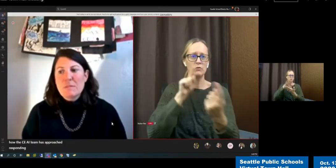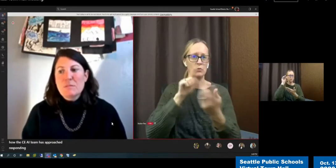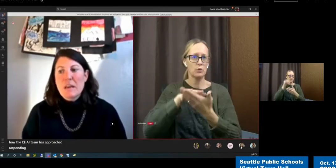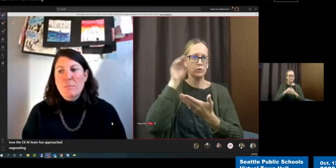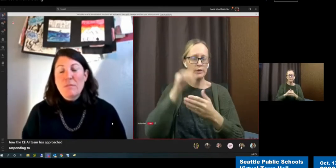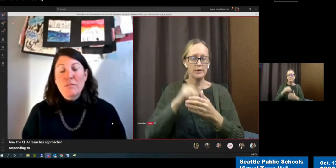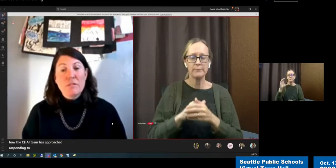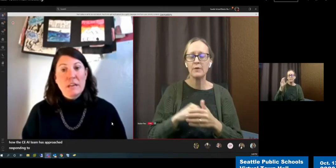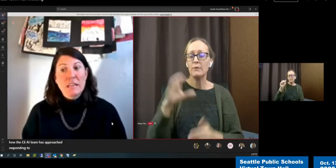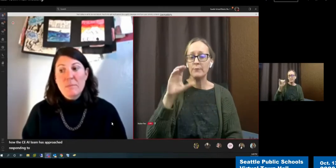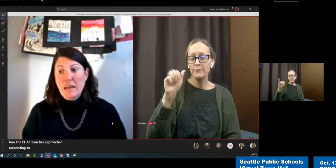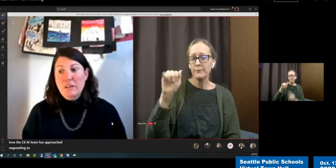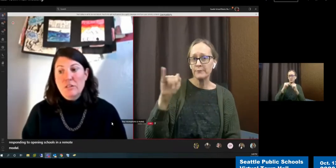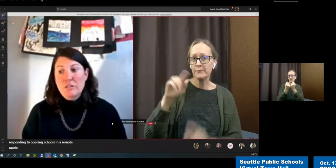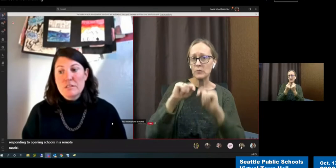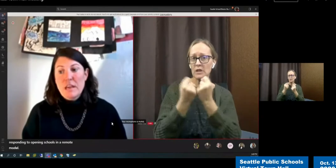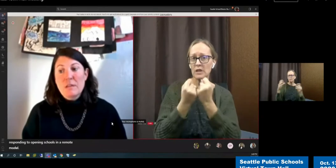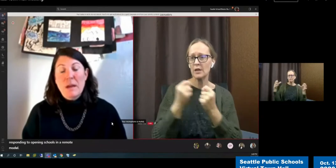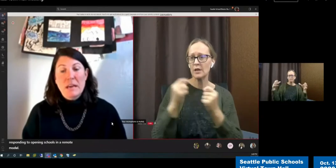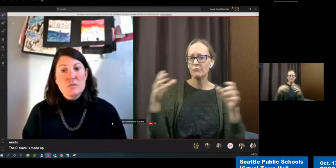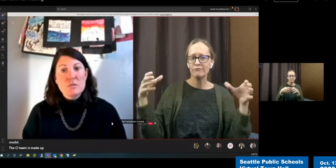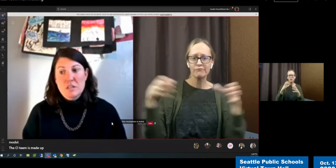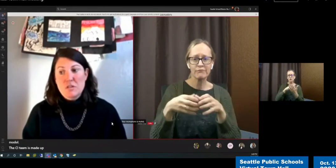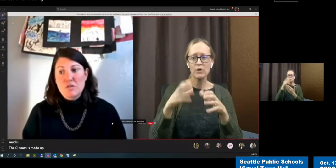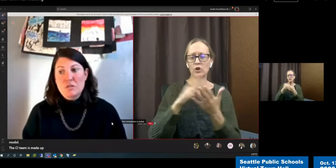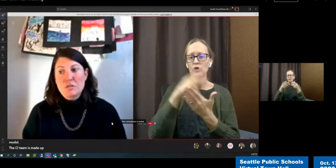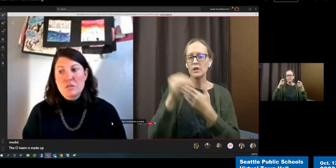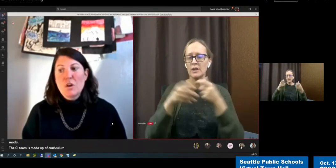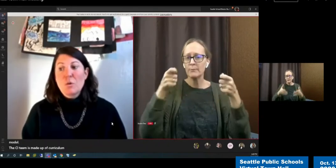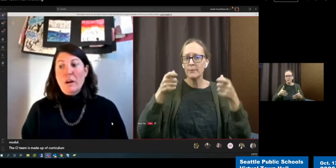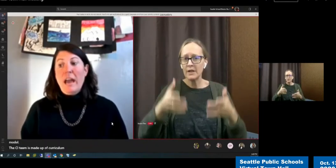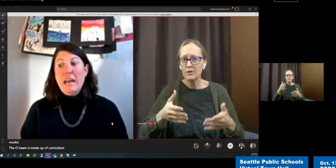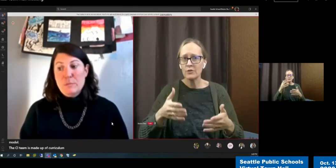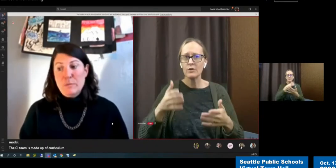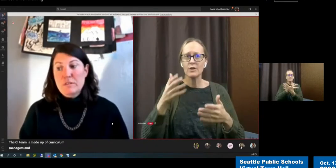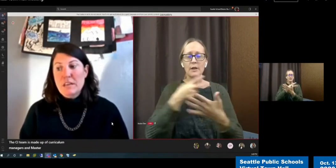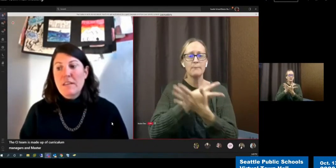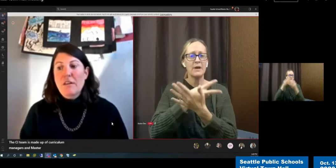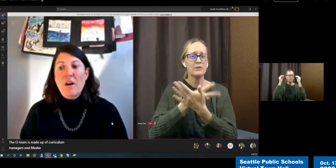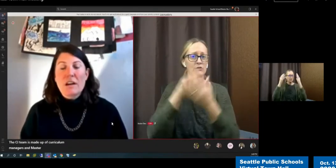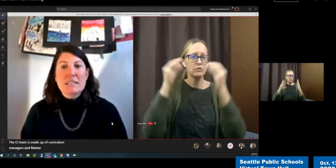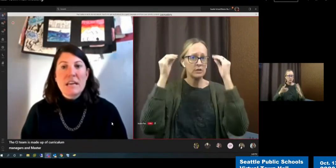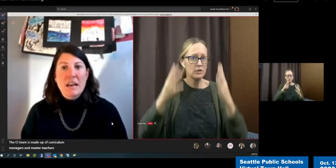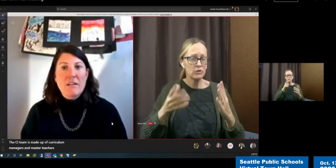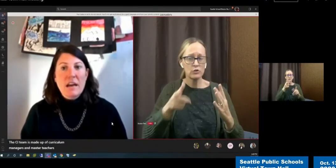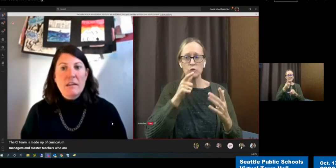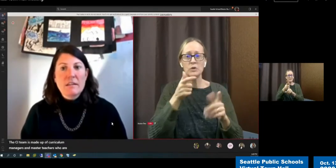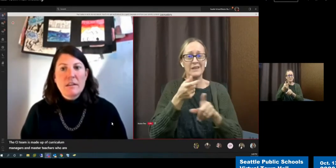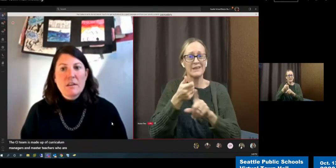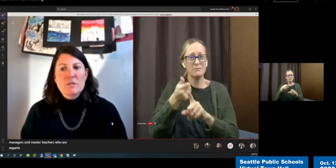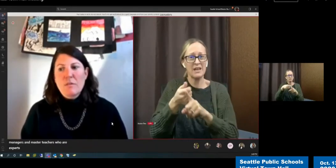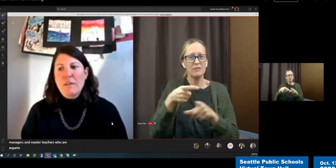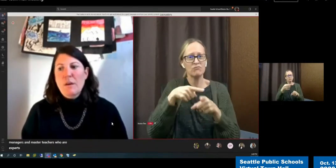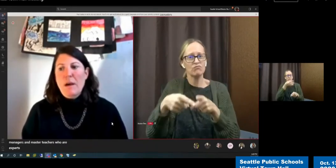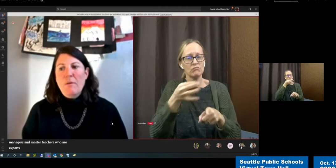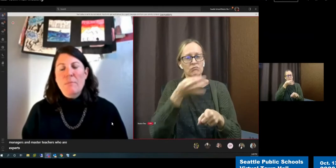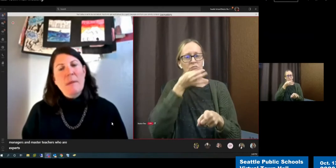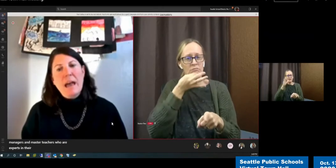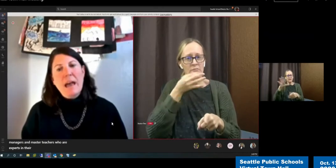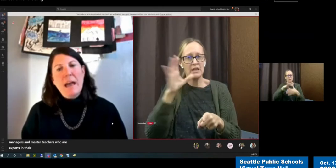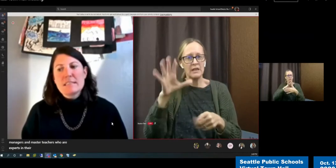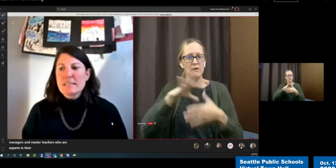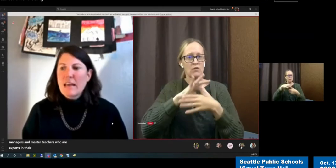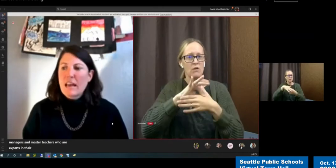team is made up of curriculum managers and master teachers who are experts in their content area. So think about